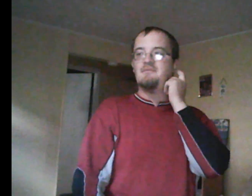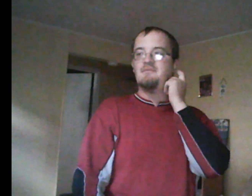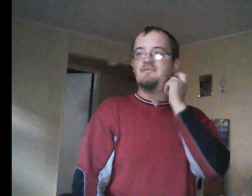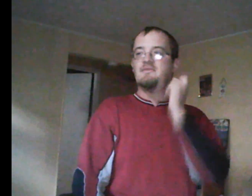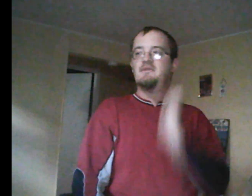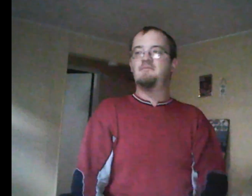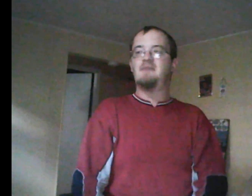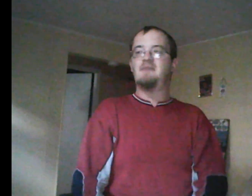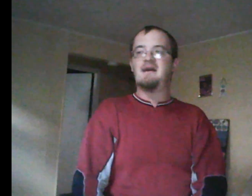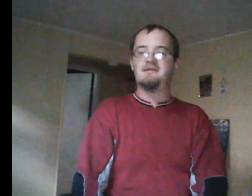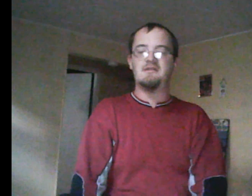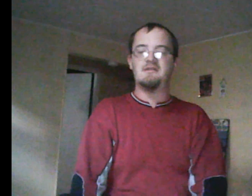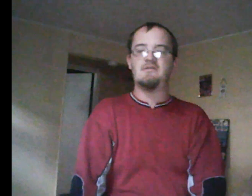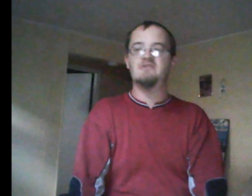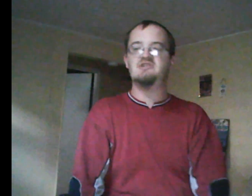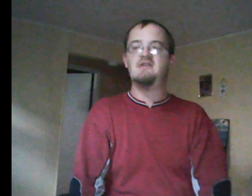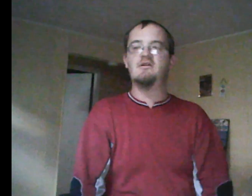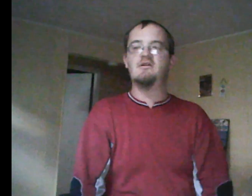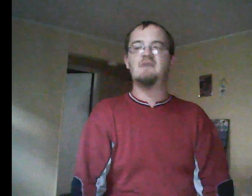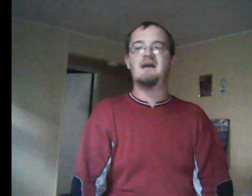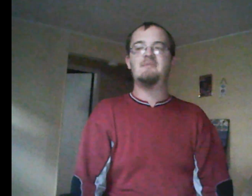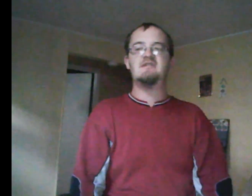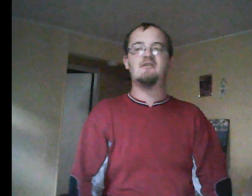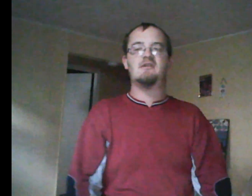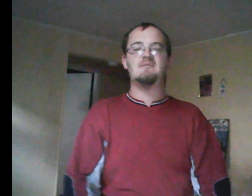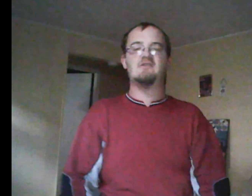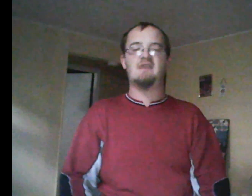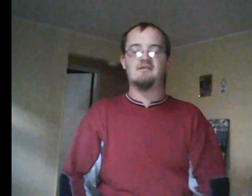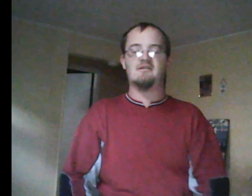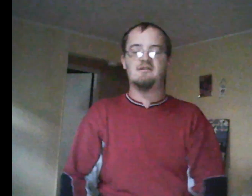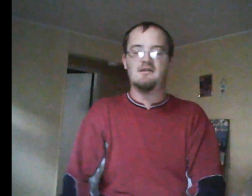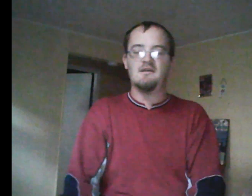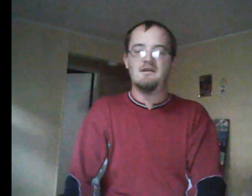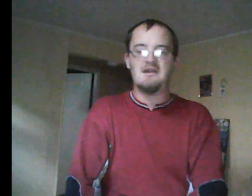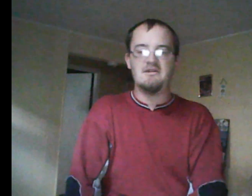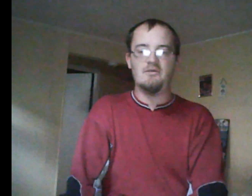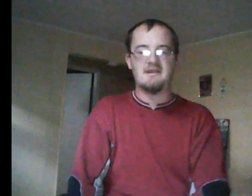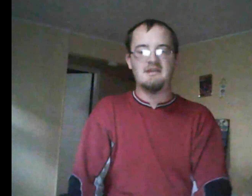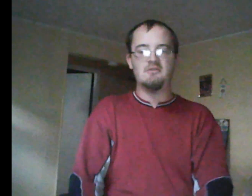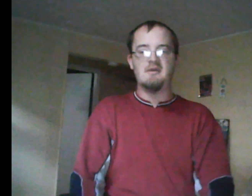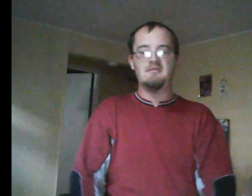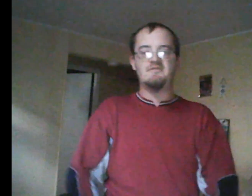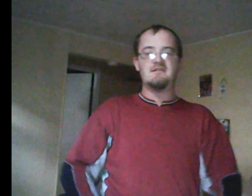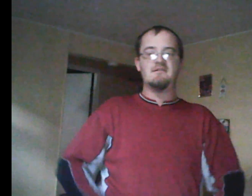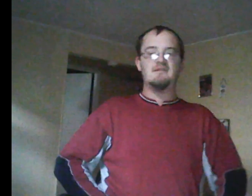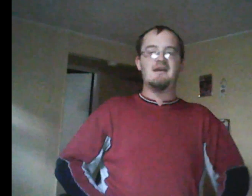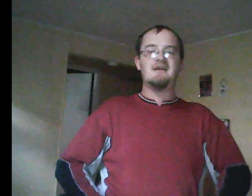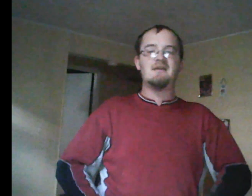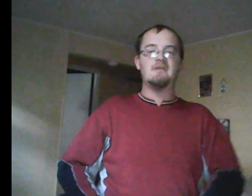She heard what happened to Terry McGregor. And, you know, Rick getting away with it. Yeah, he got pulled out of school. He got pulled out of school by his parents. He wasn't